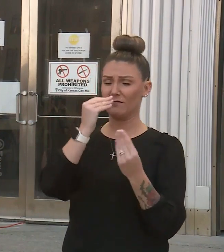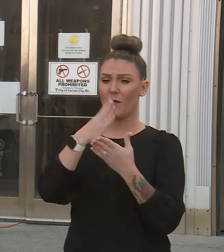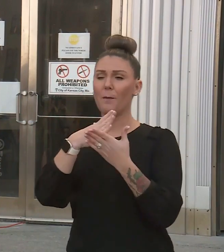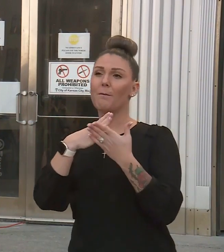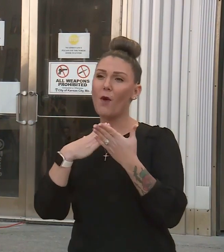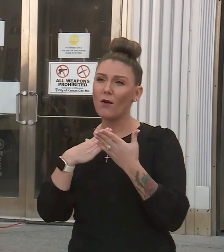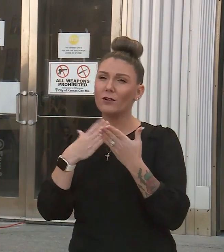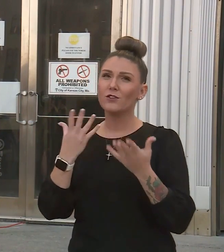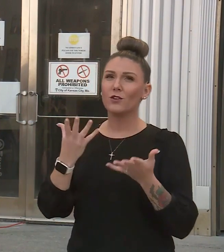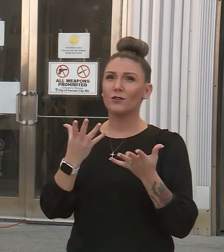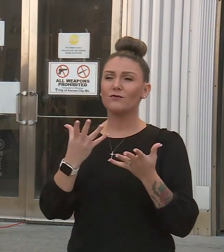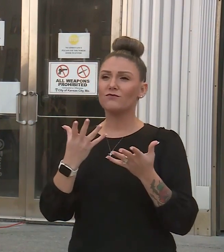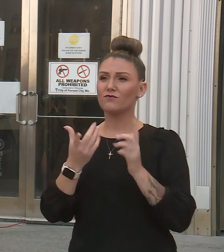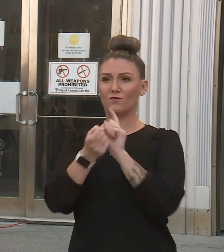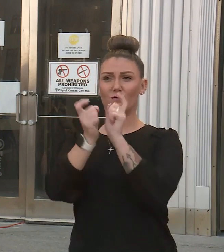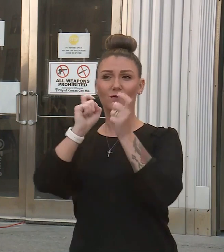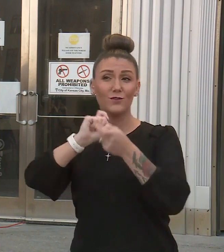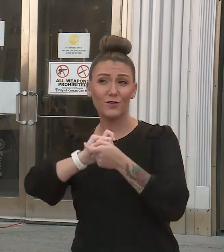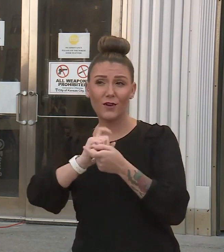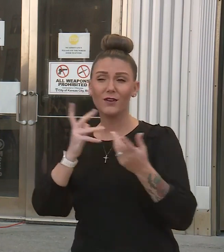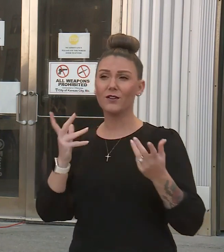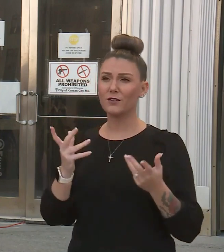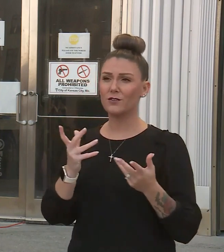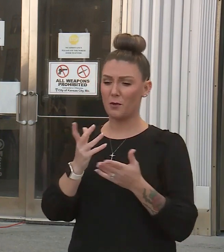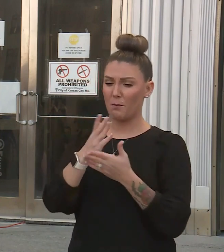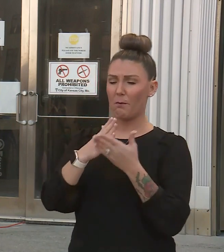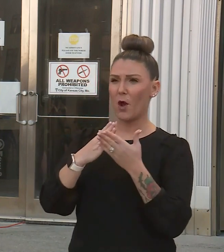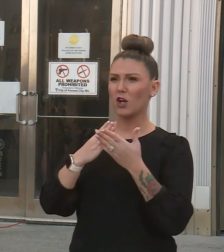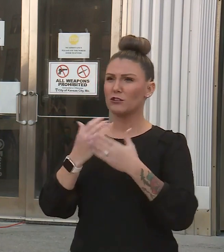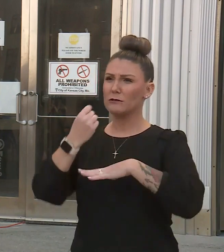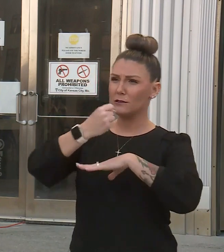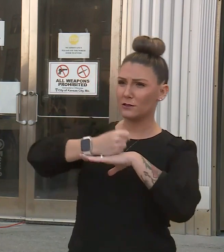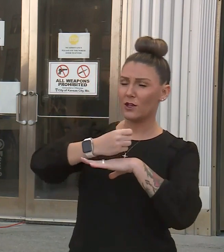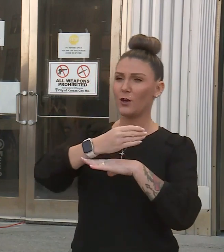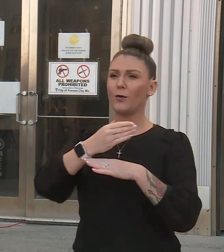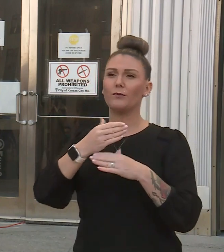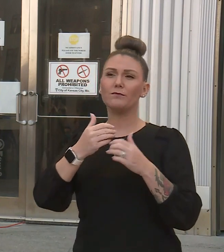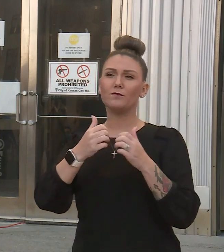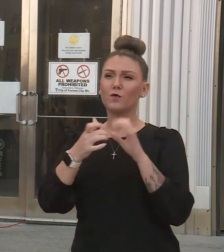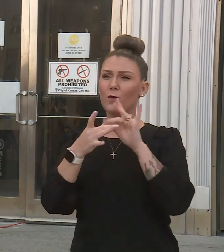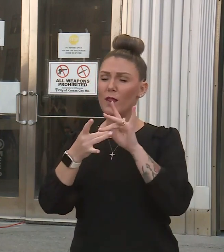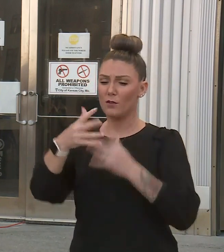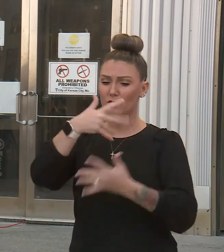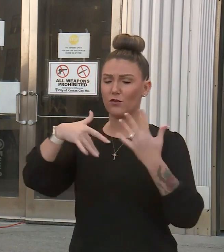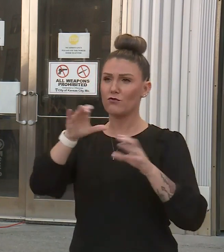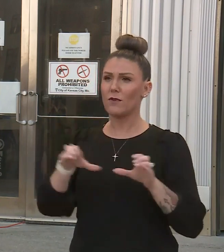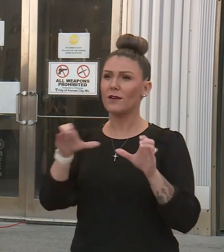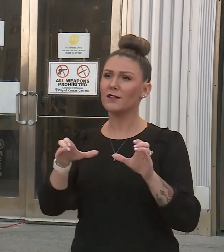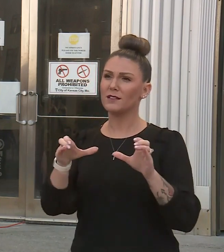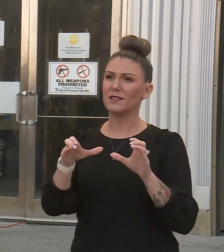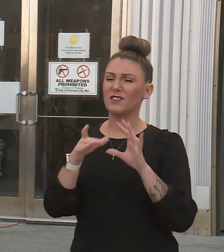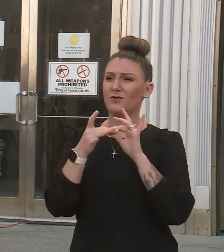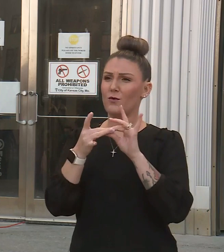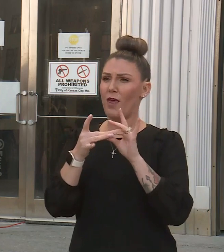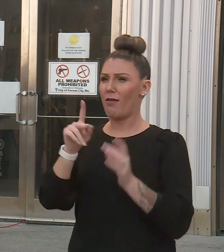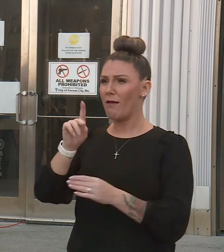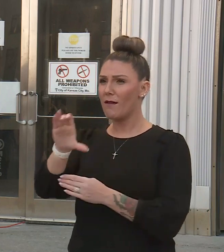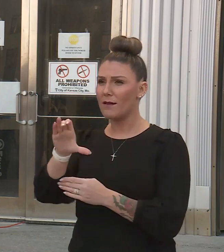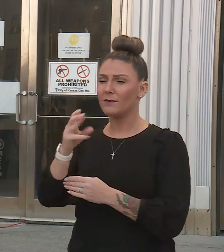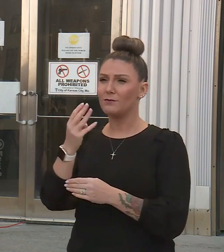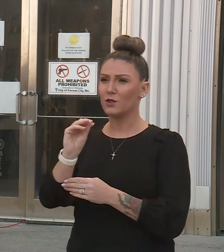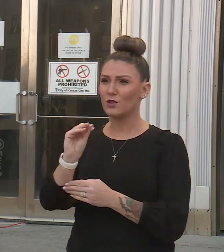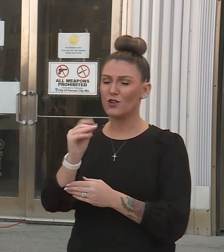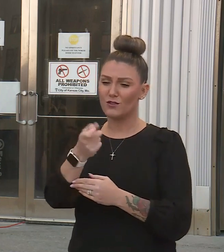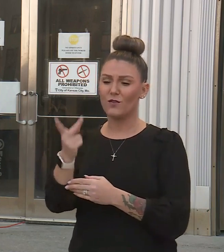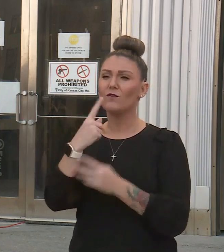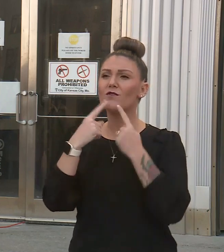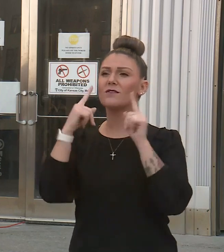change, partial shutdown and certain social activities that are occurring in Kansas City primarily. A few things to announce